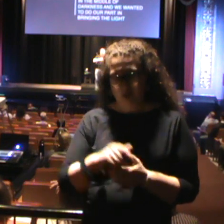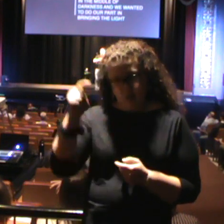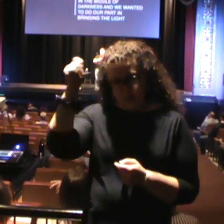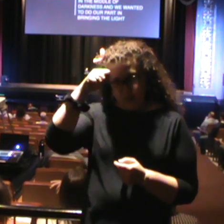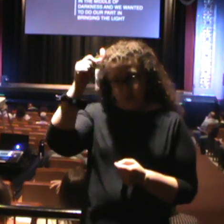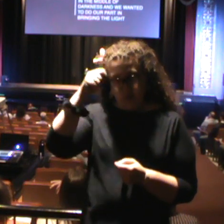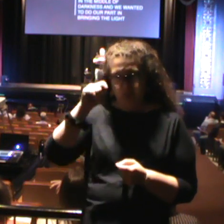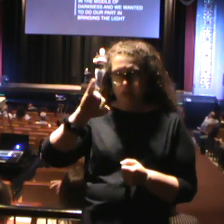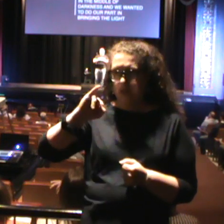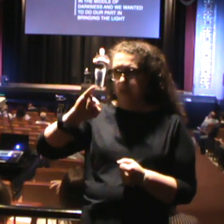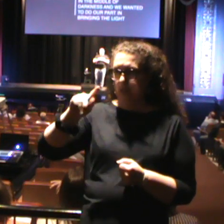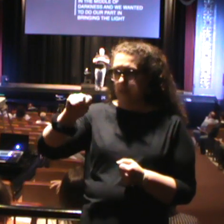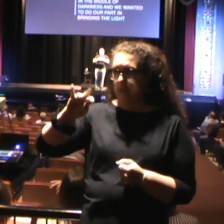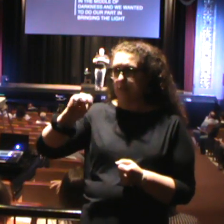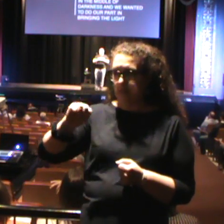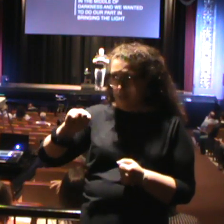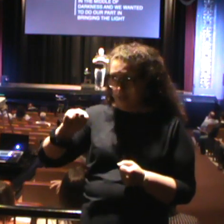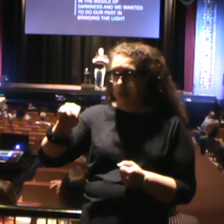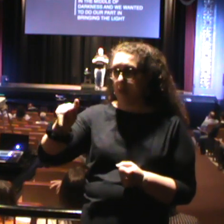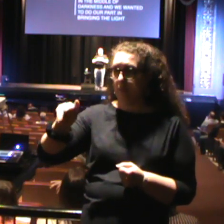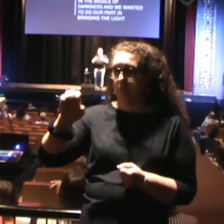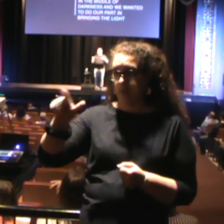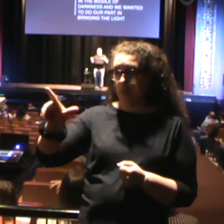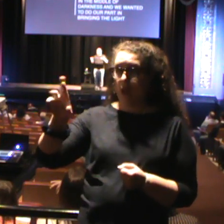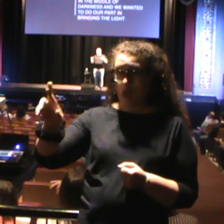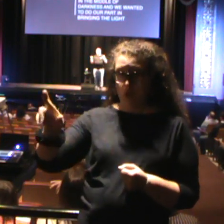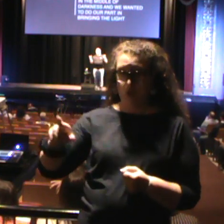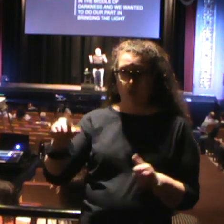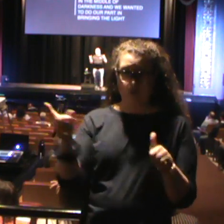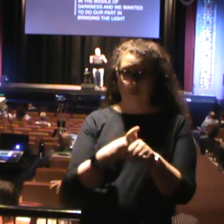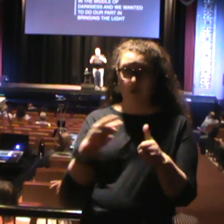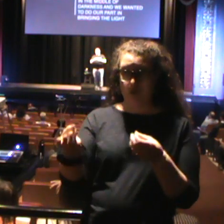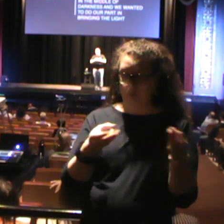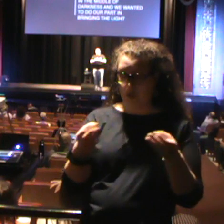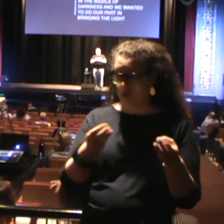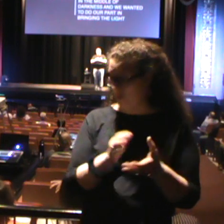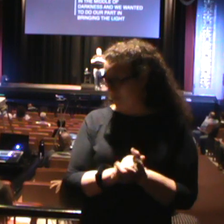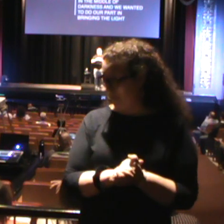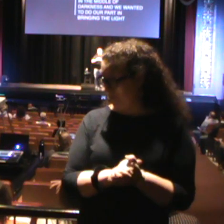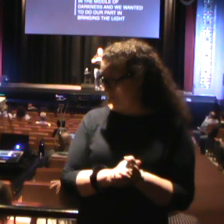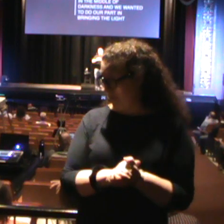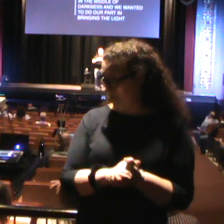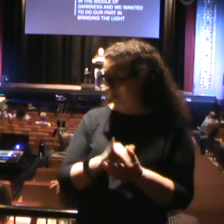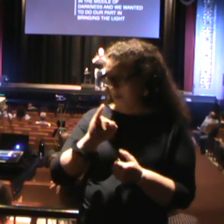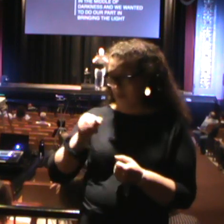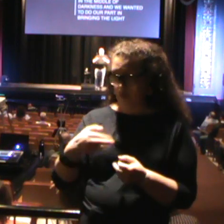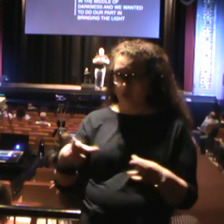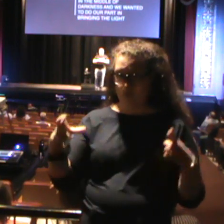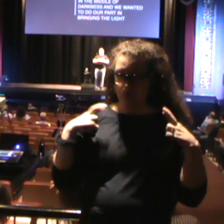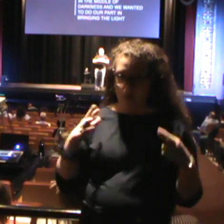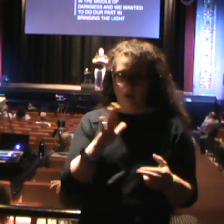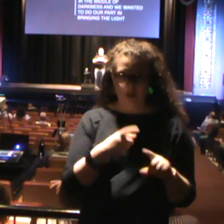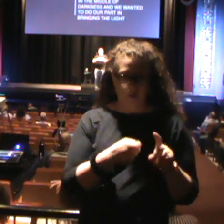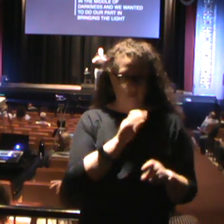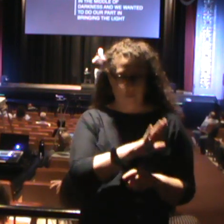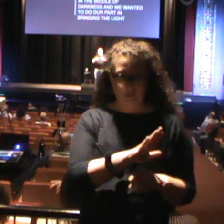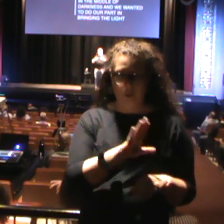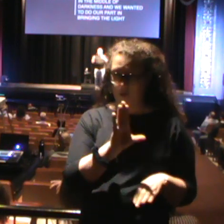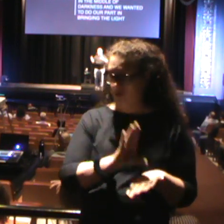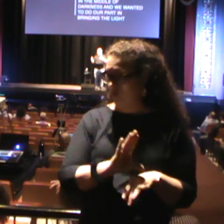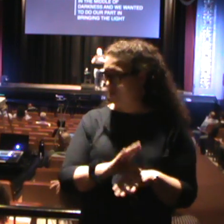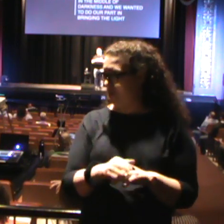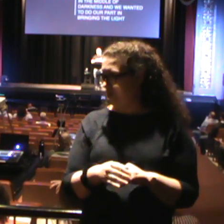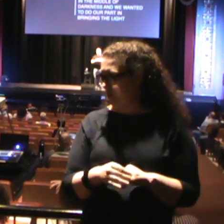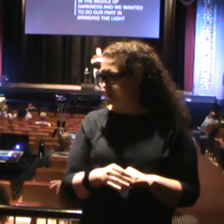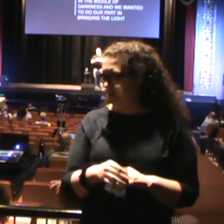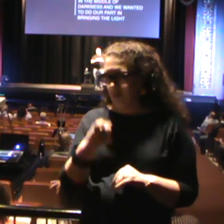ever heard of Tim Keller's name? Tim Keller's first ministry, he just retired from his church. And actually, there's